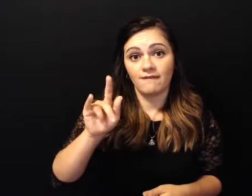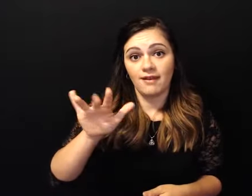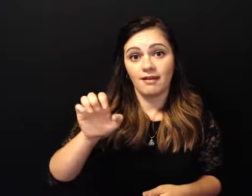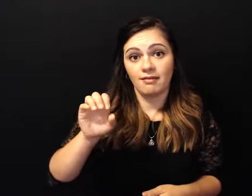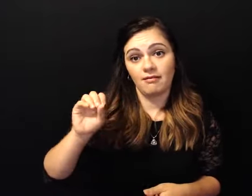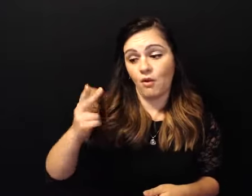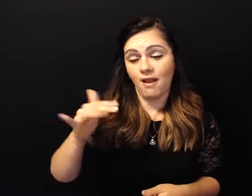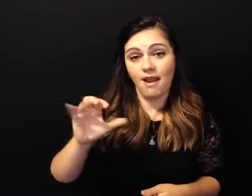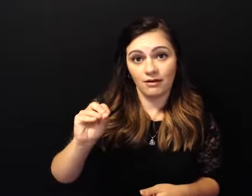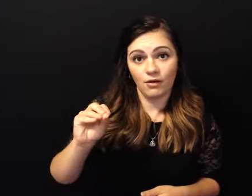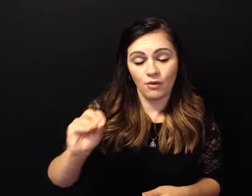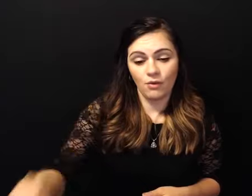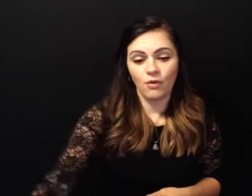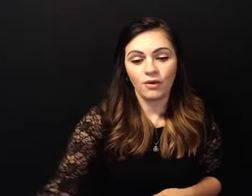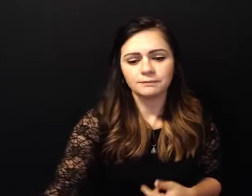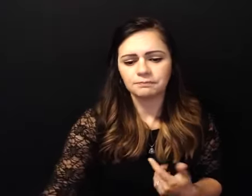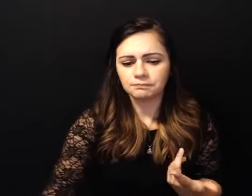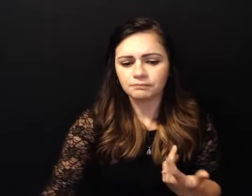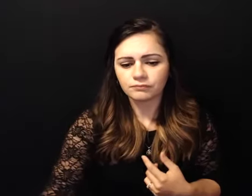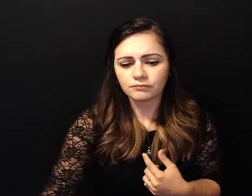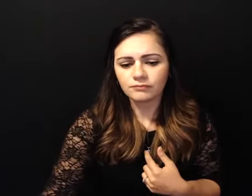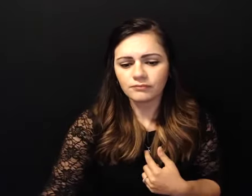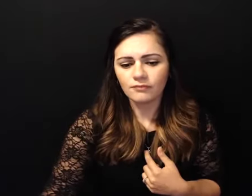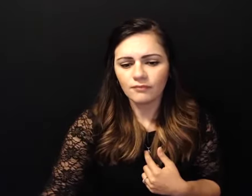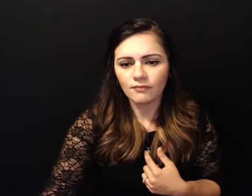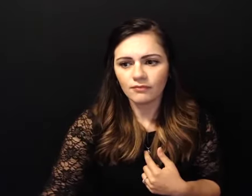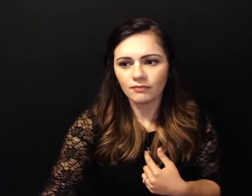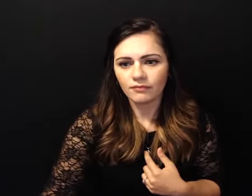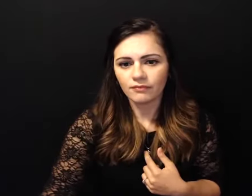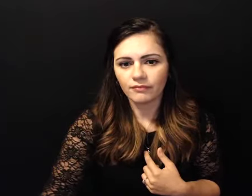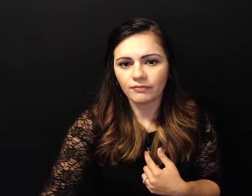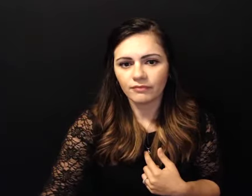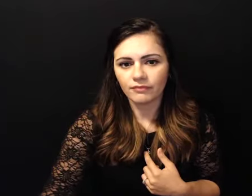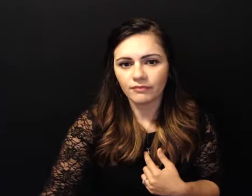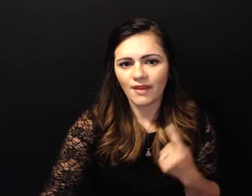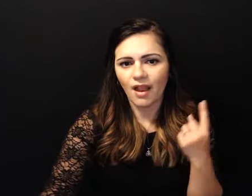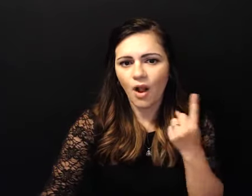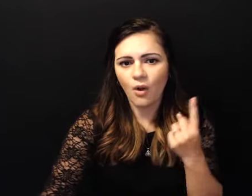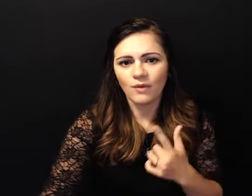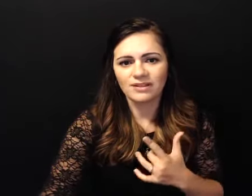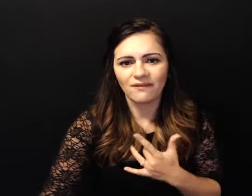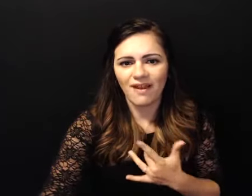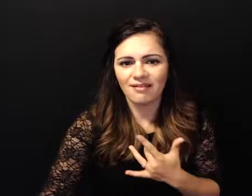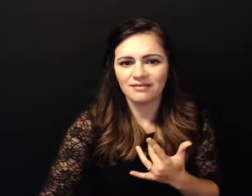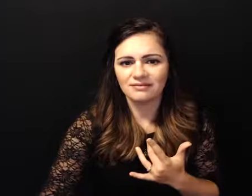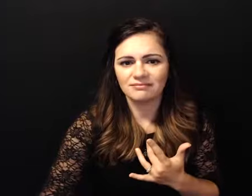i don't i always felt different you know in one way or another i always felt different i